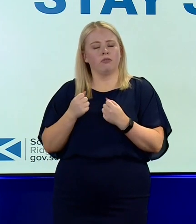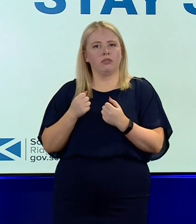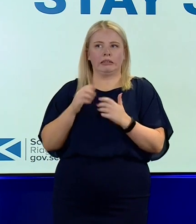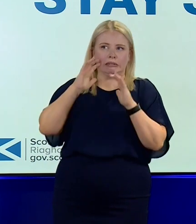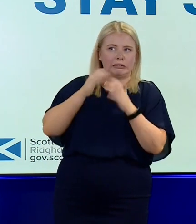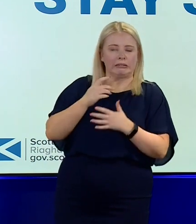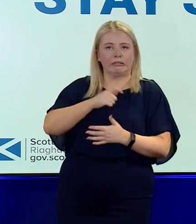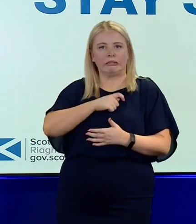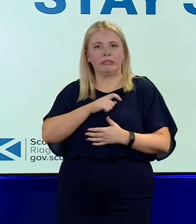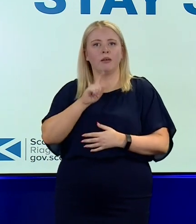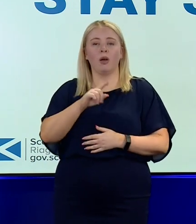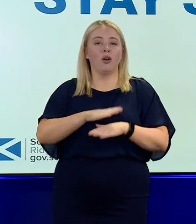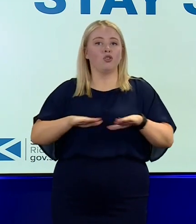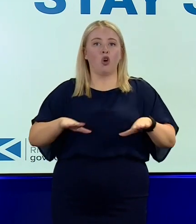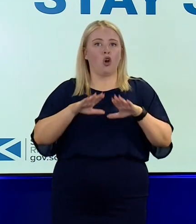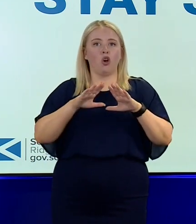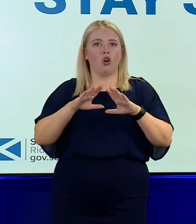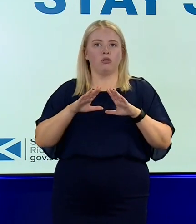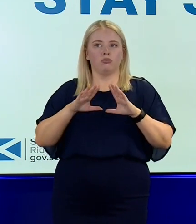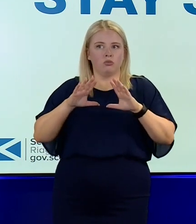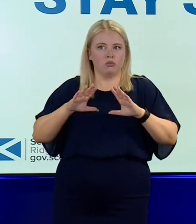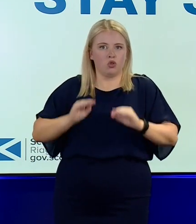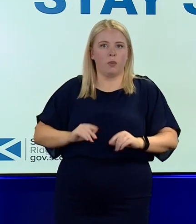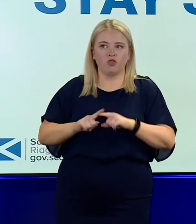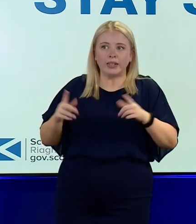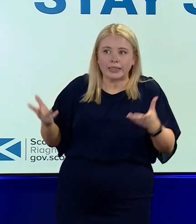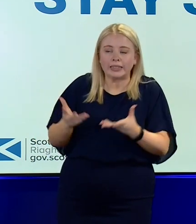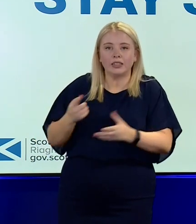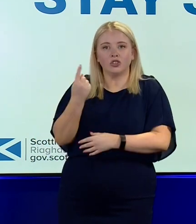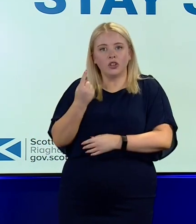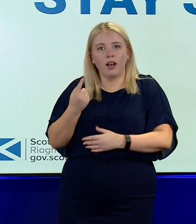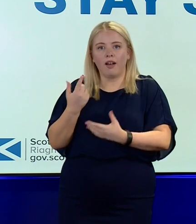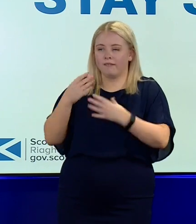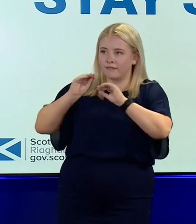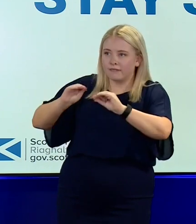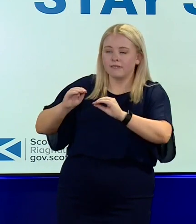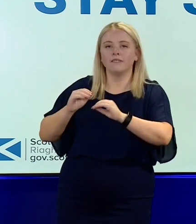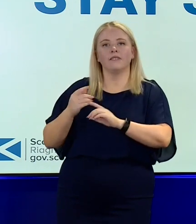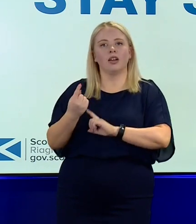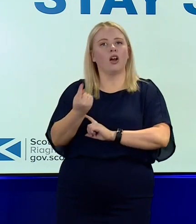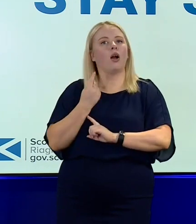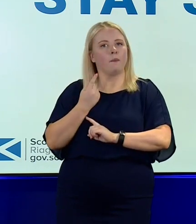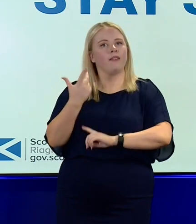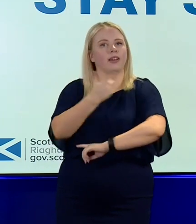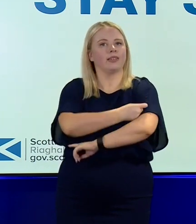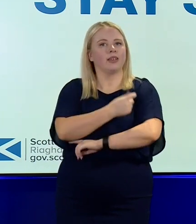but I will not stop trying to encourage you to educate yourself about the vaccine and come forward and get vaccinated.